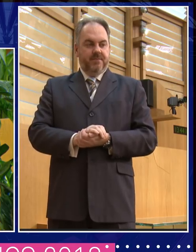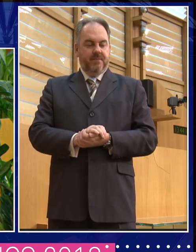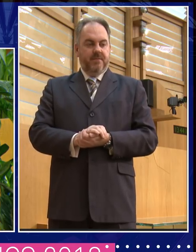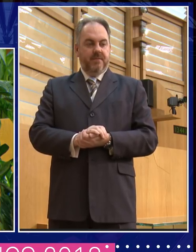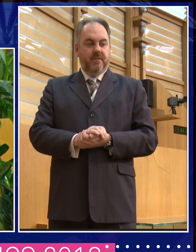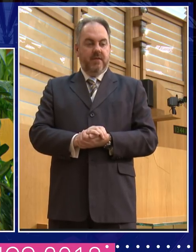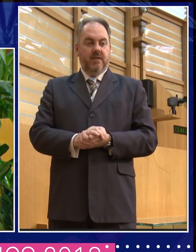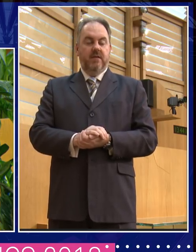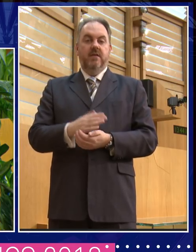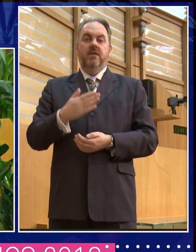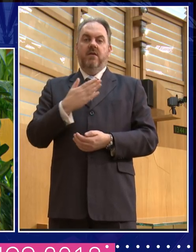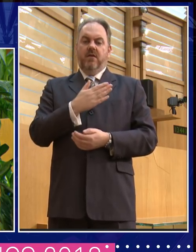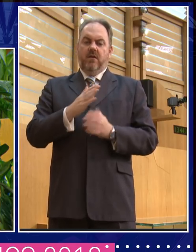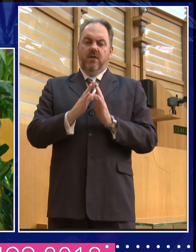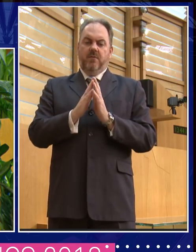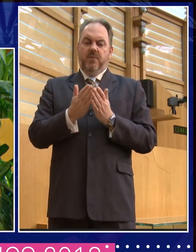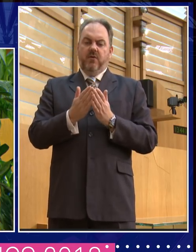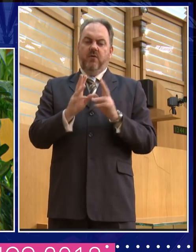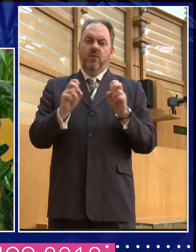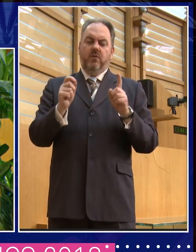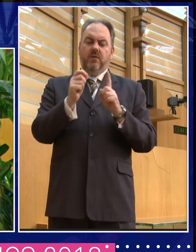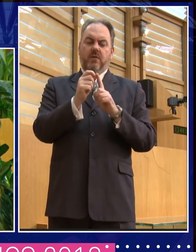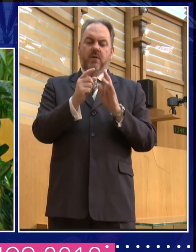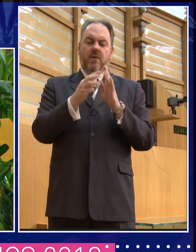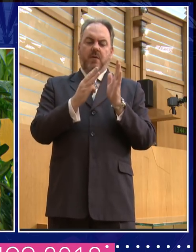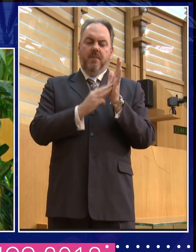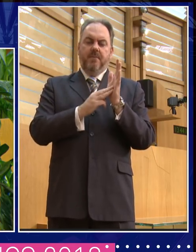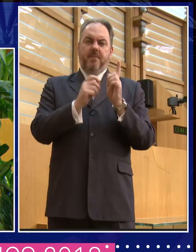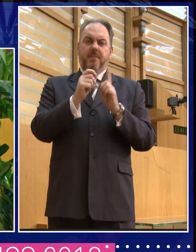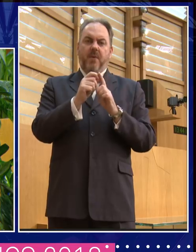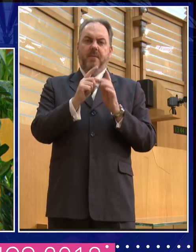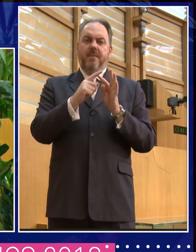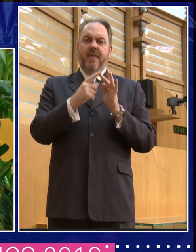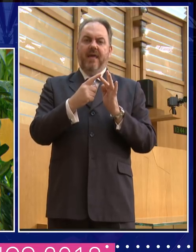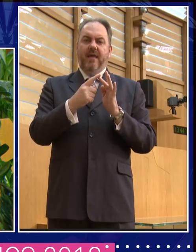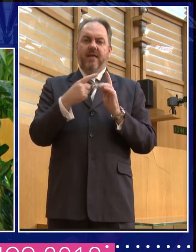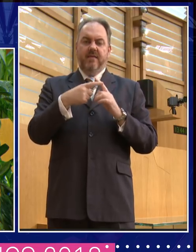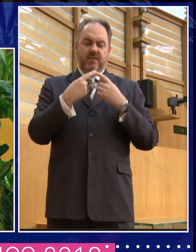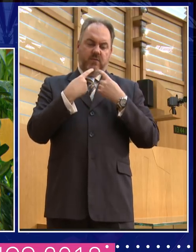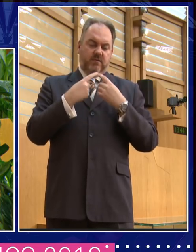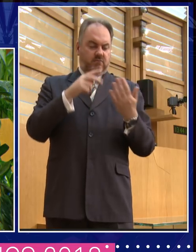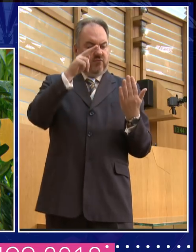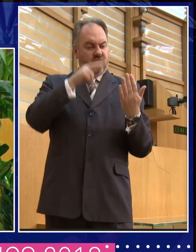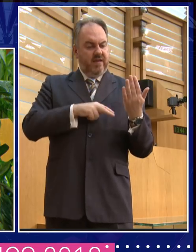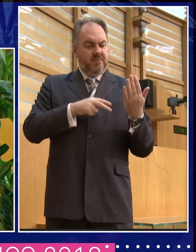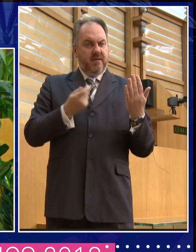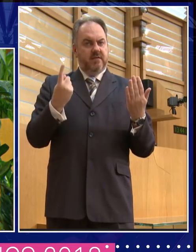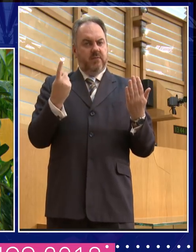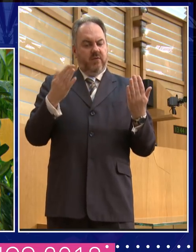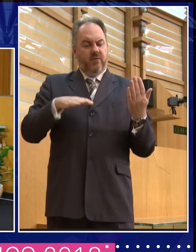was probably the book Pompeii and it was read by the controller of BBC Two who offered Professor Beard the opportunity to present it as